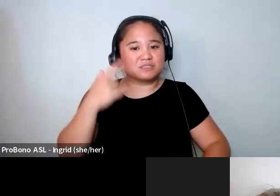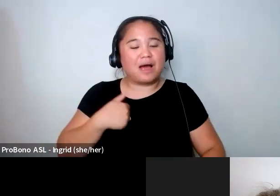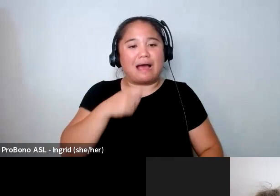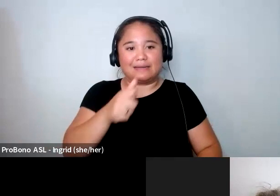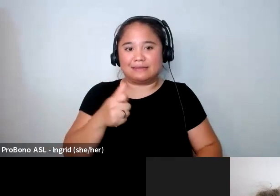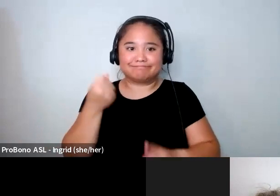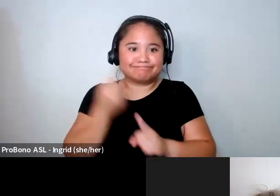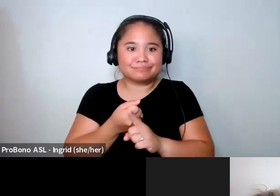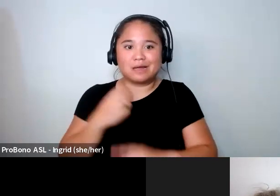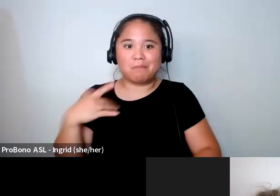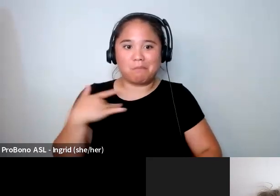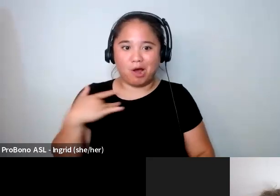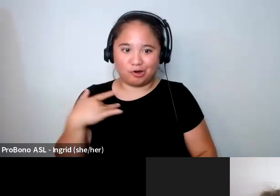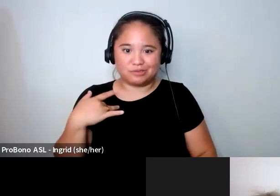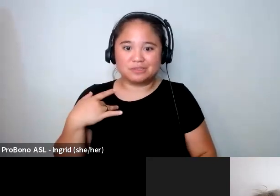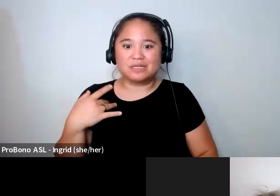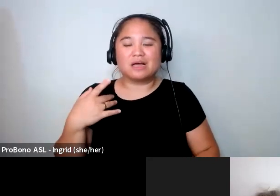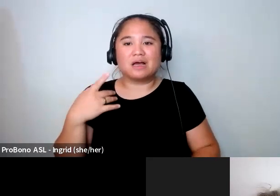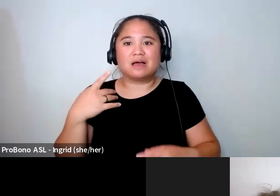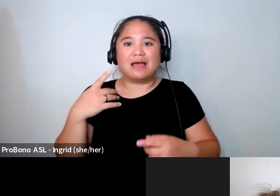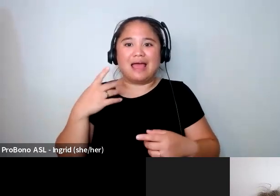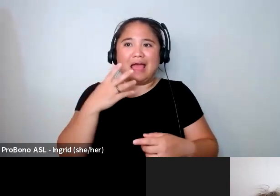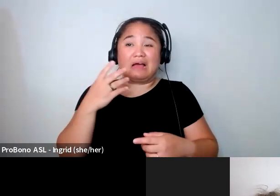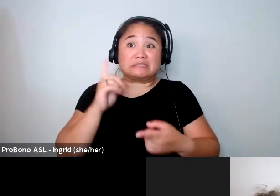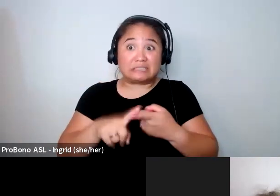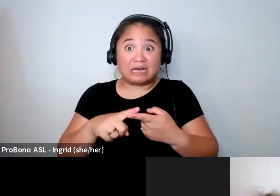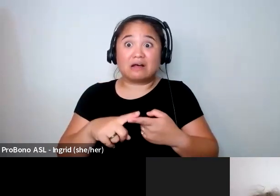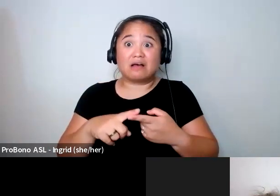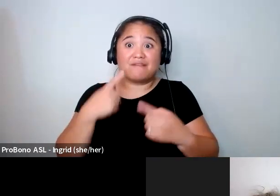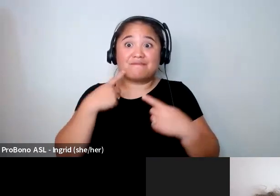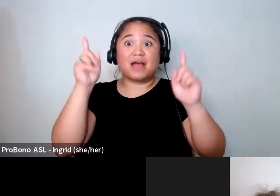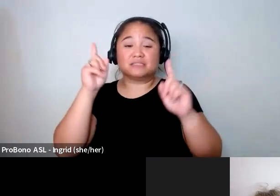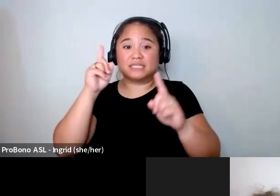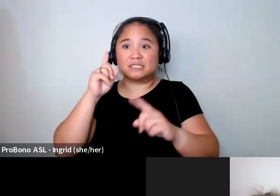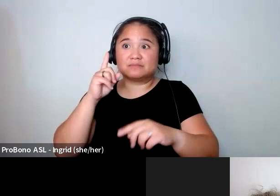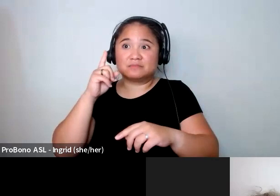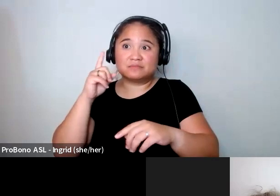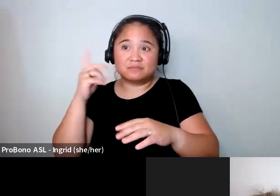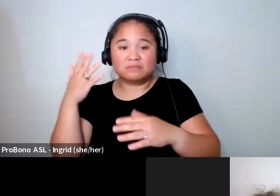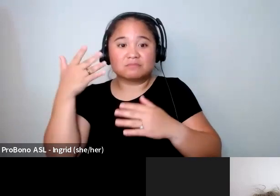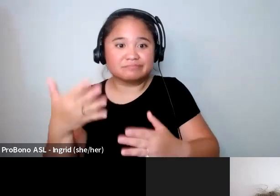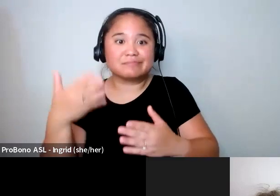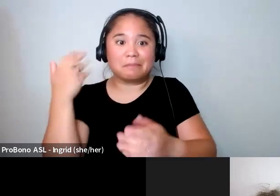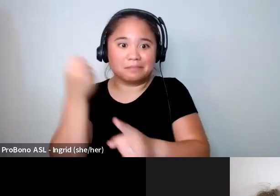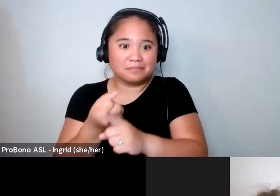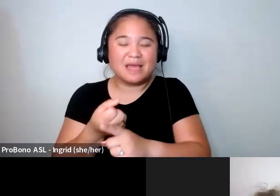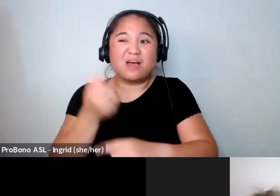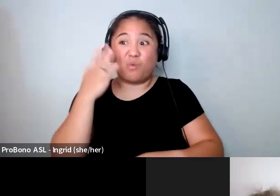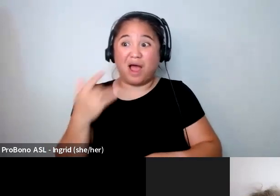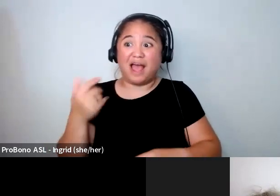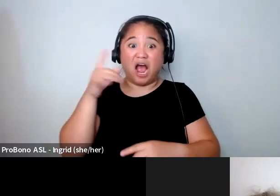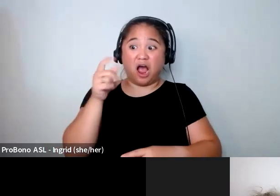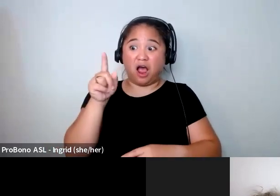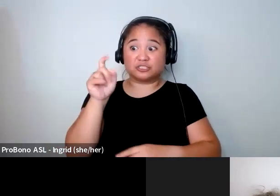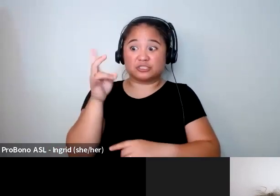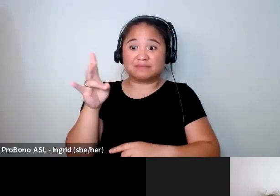be a model at the time that I had foreseen pursuing it because of the fact that 117 pounds they were like you